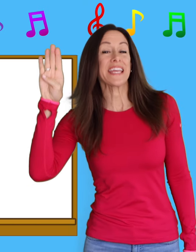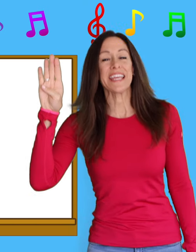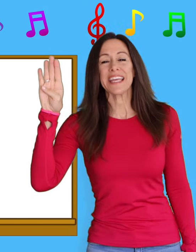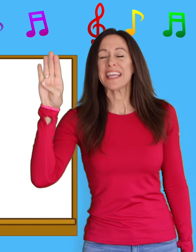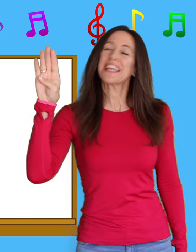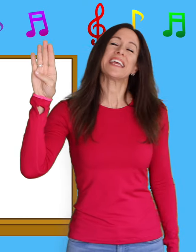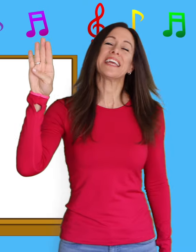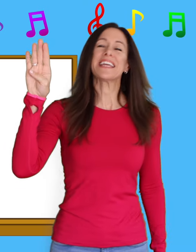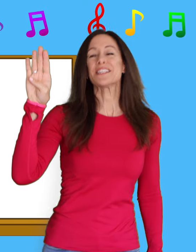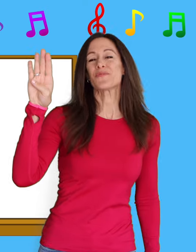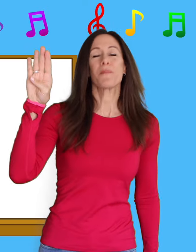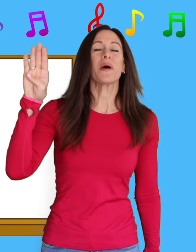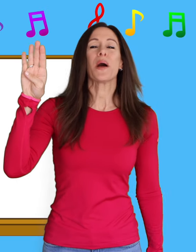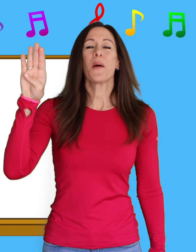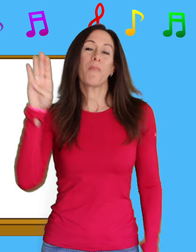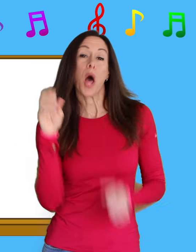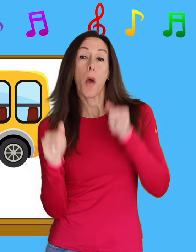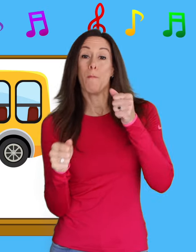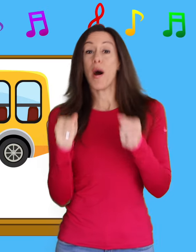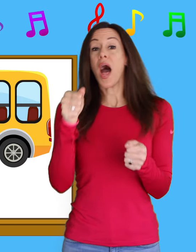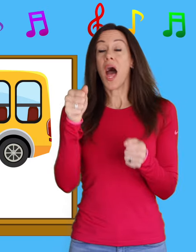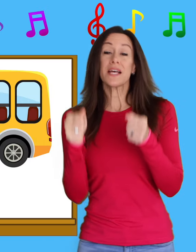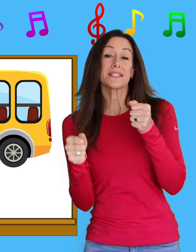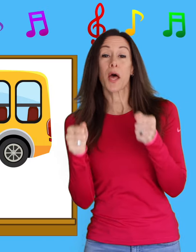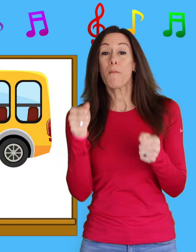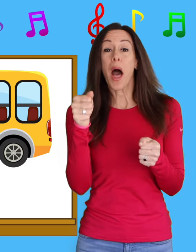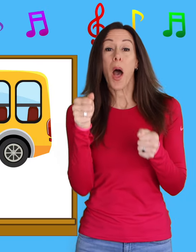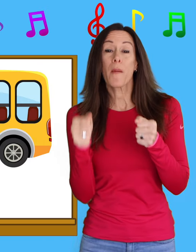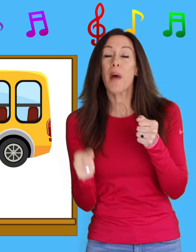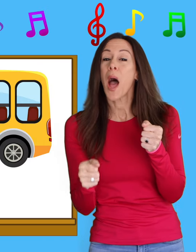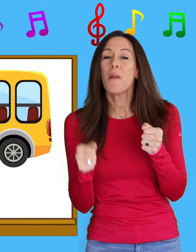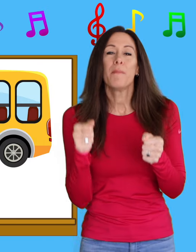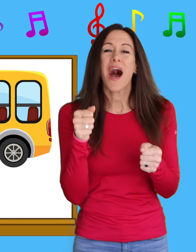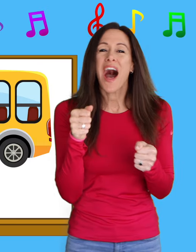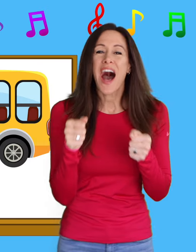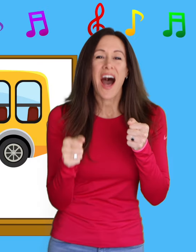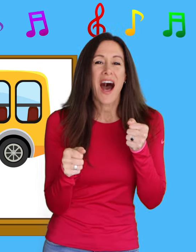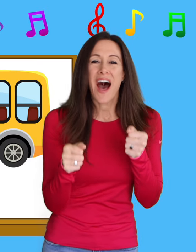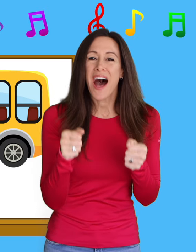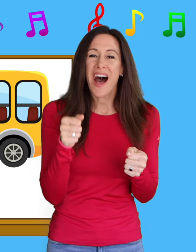is for b-b-bus, b-b-bus.